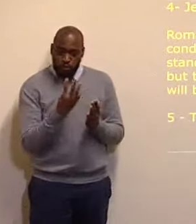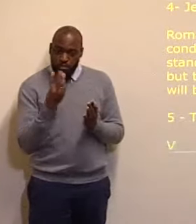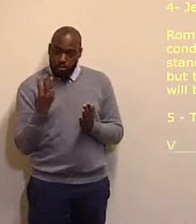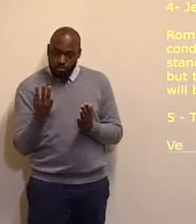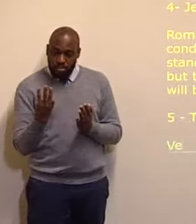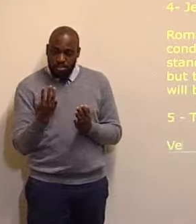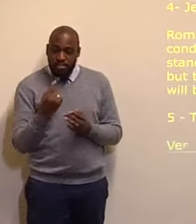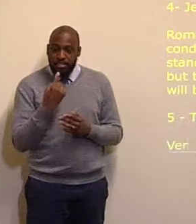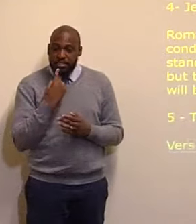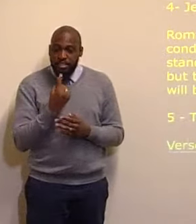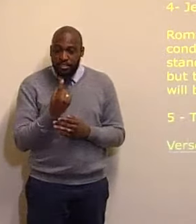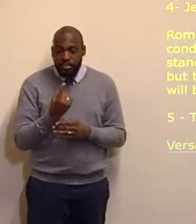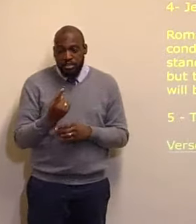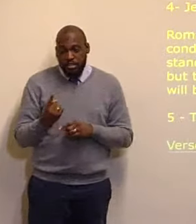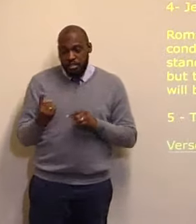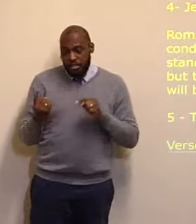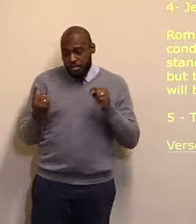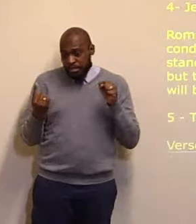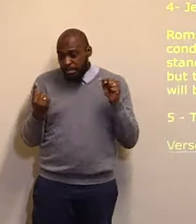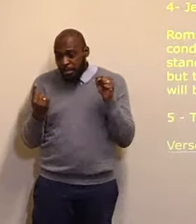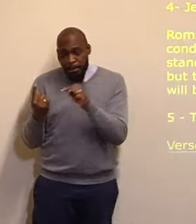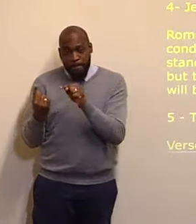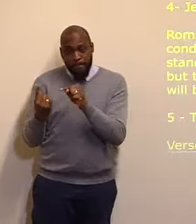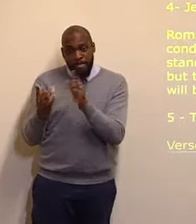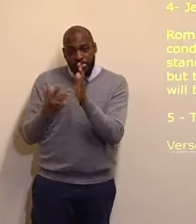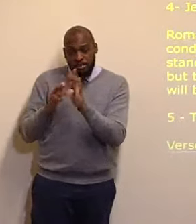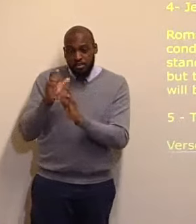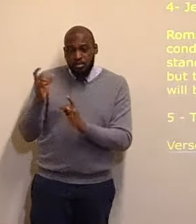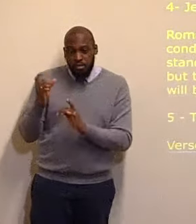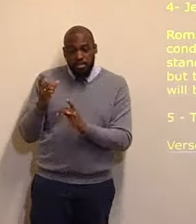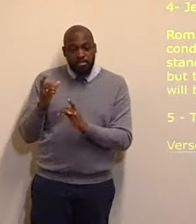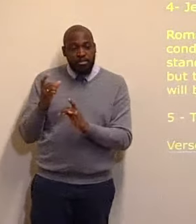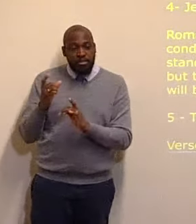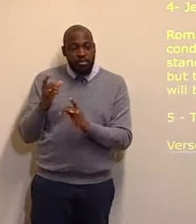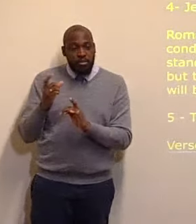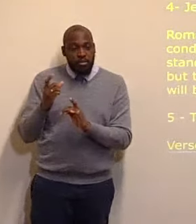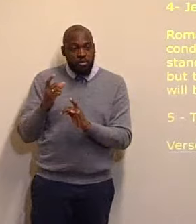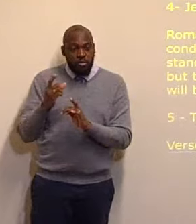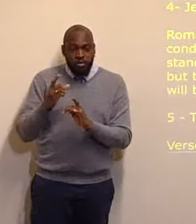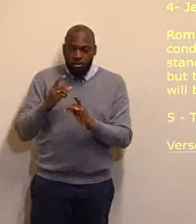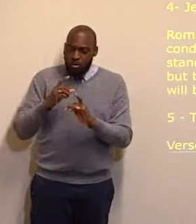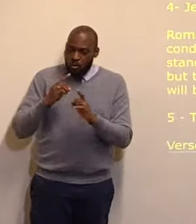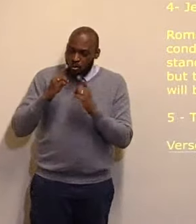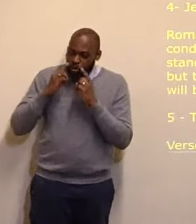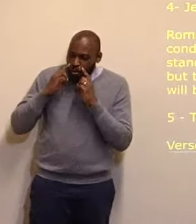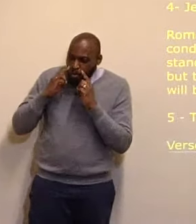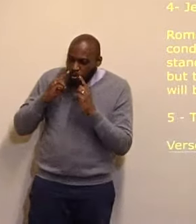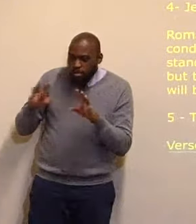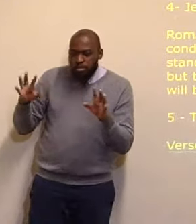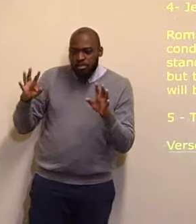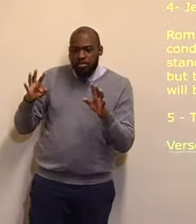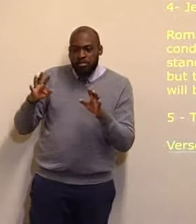to him, give all the prophets, witness, that through his name,